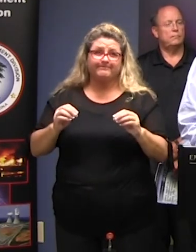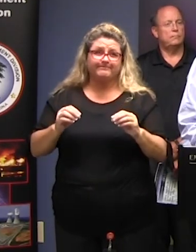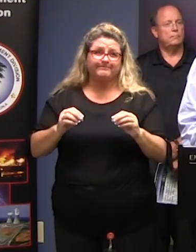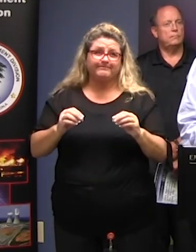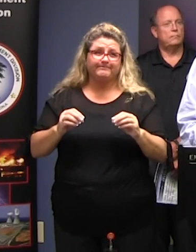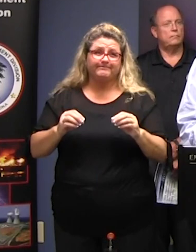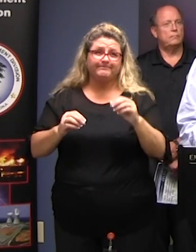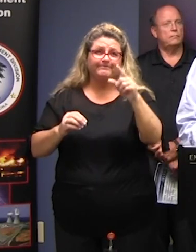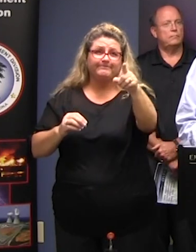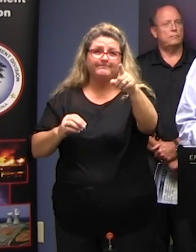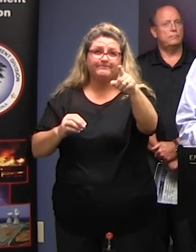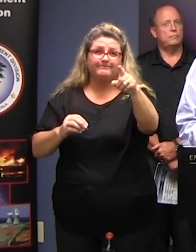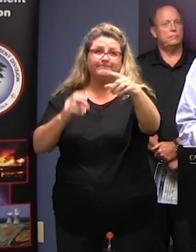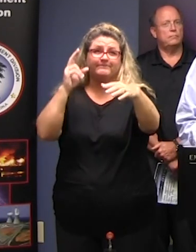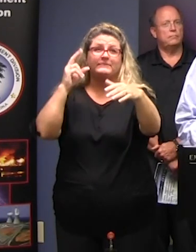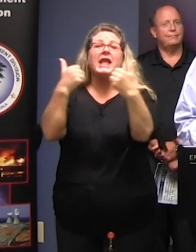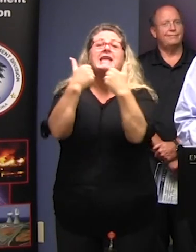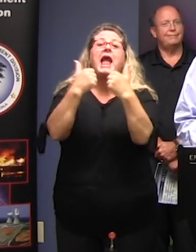Any predictions?